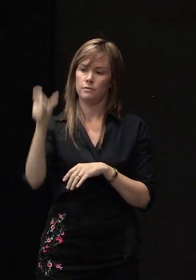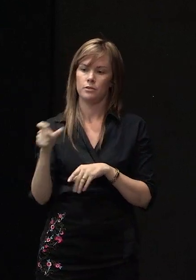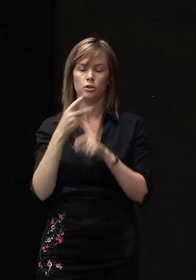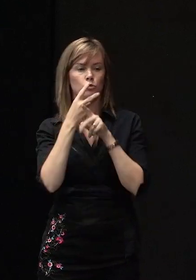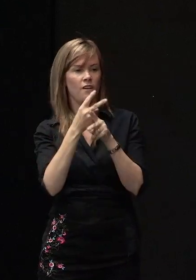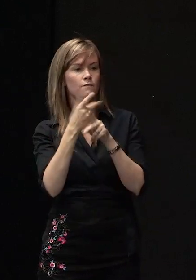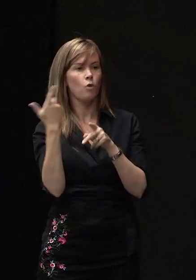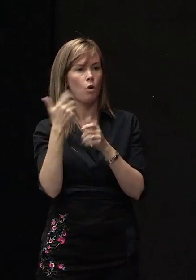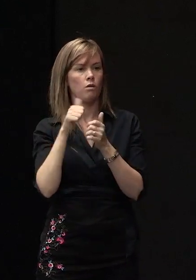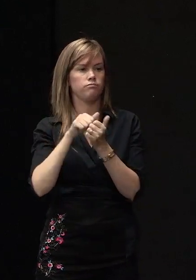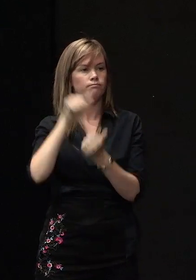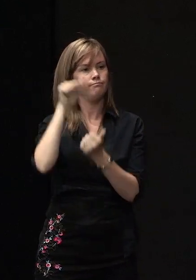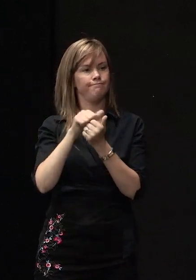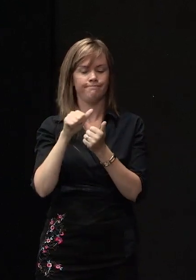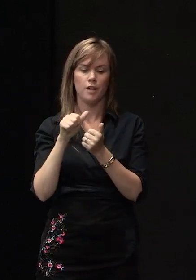licensed building practitioner.